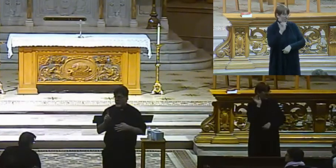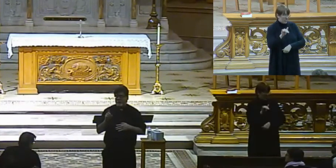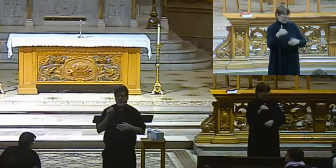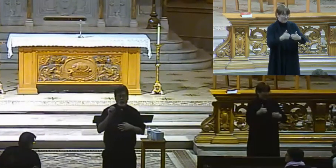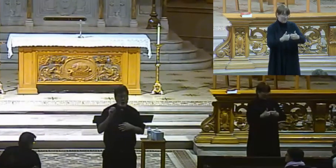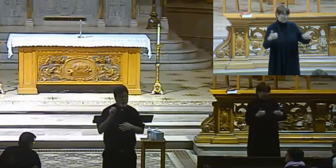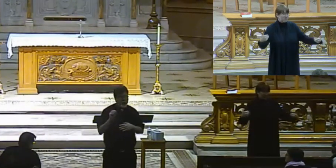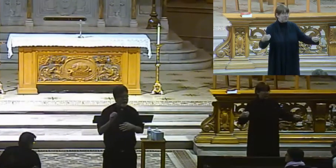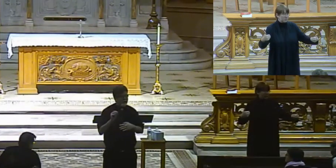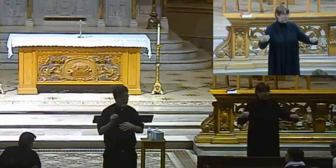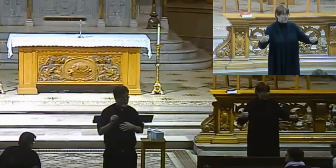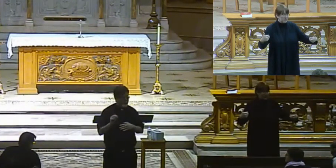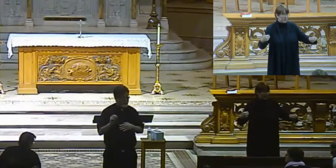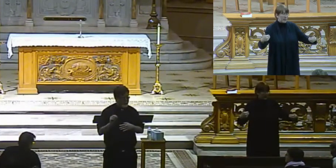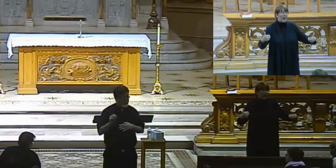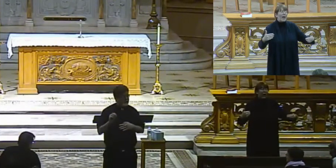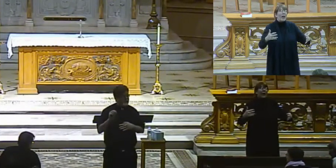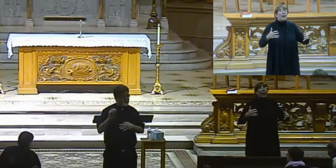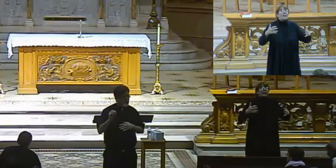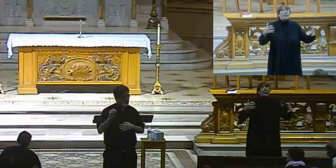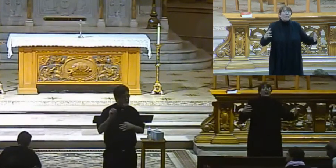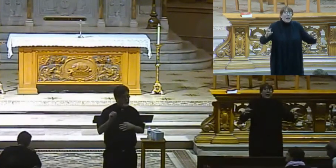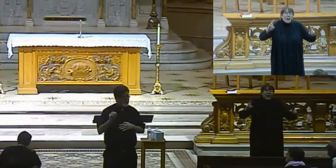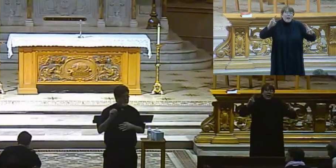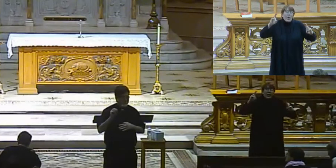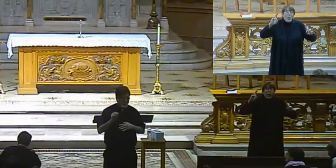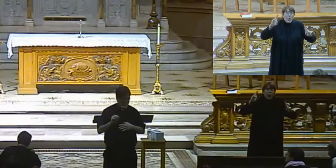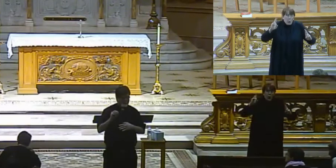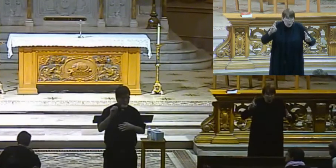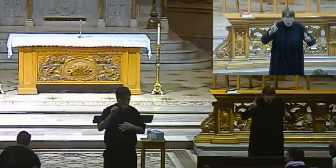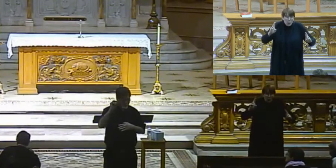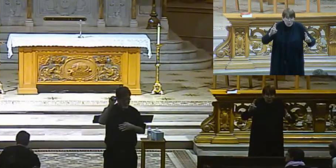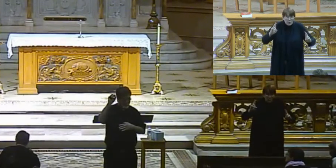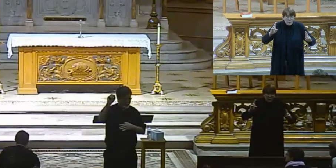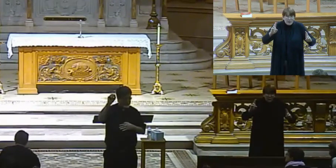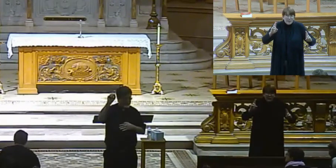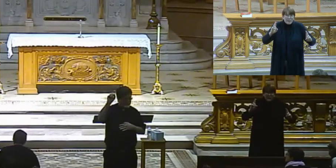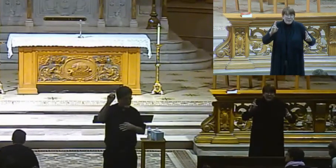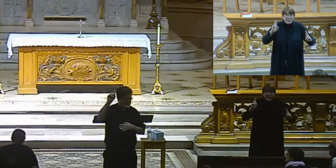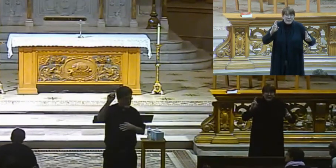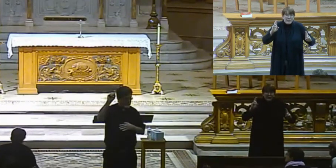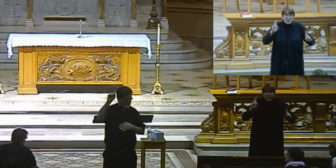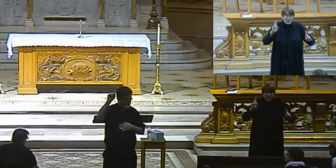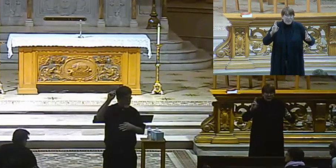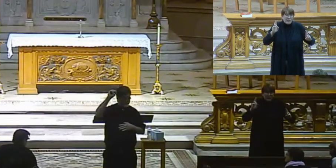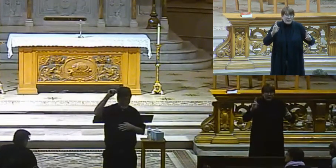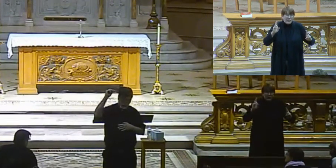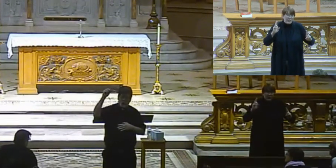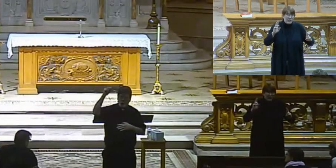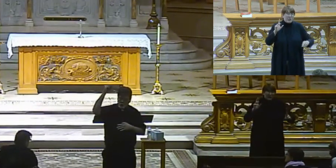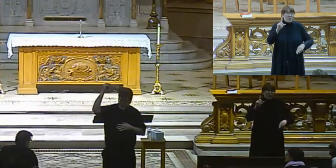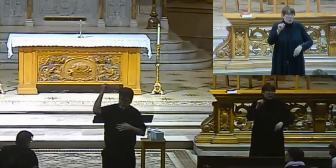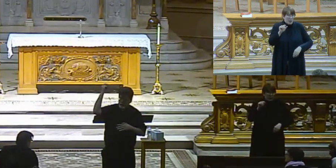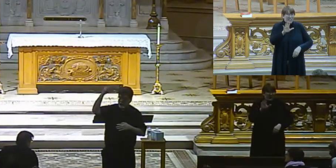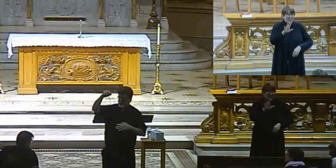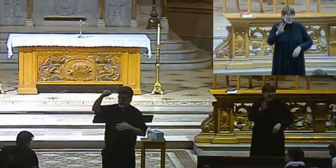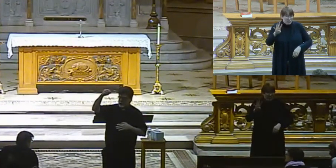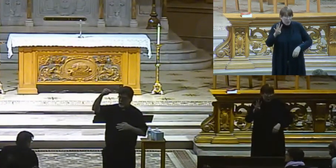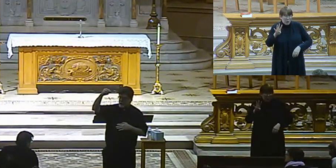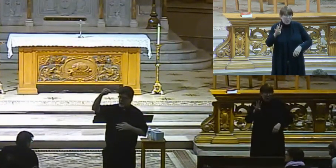Schism, and there is a lot of hope that there will be, by 1054, and maybe officially